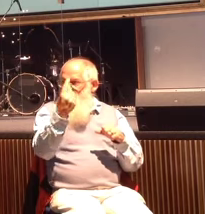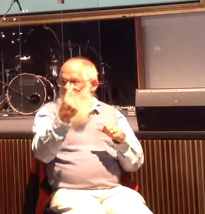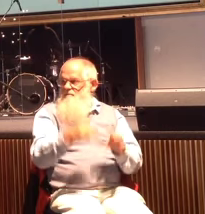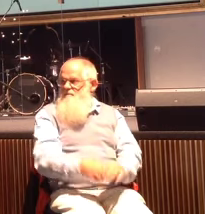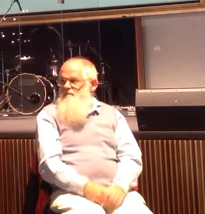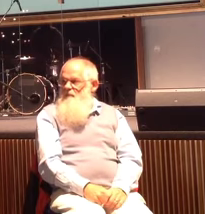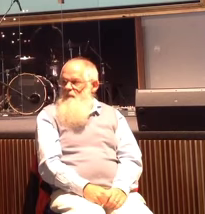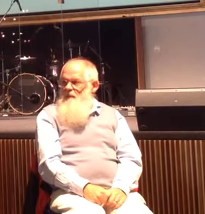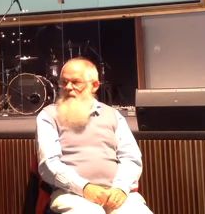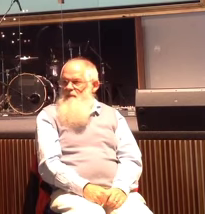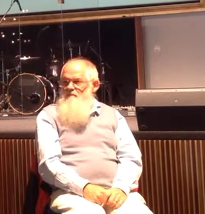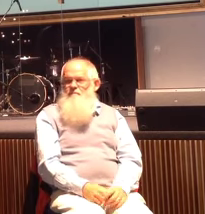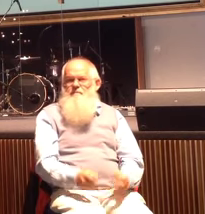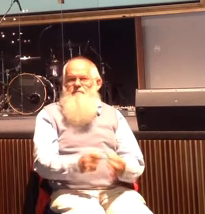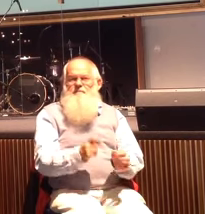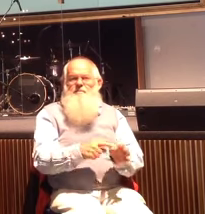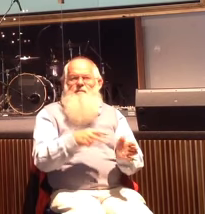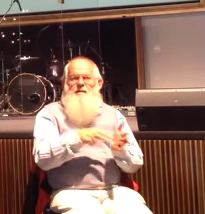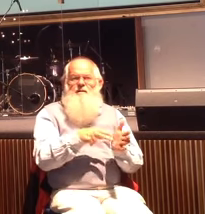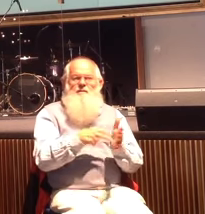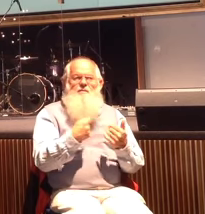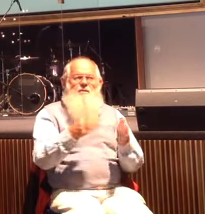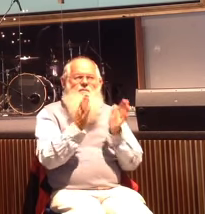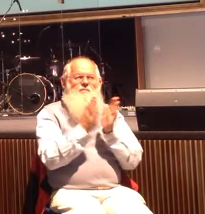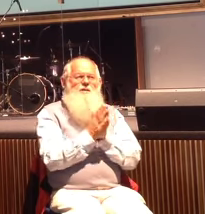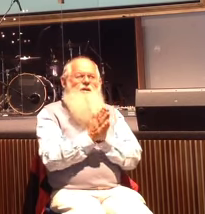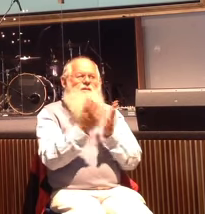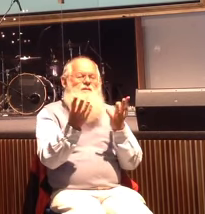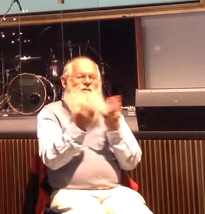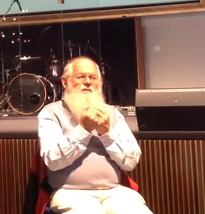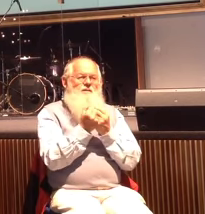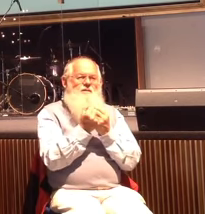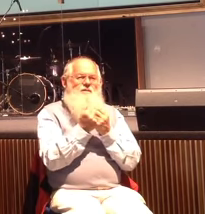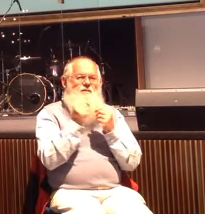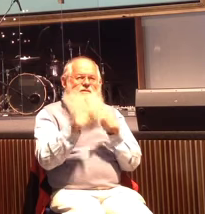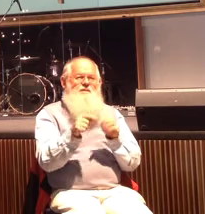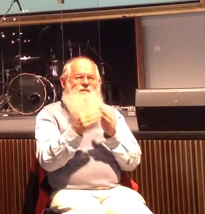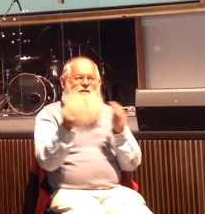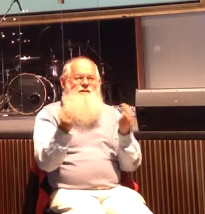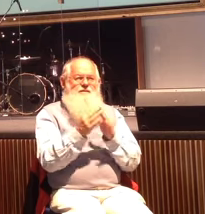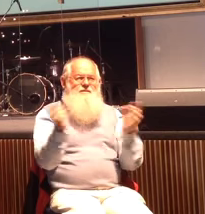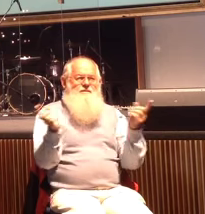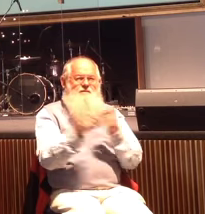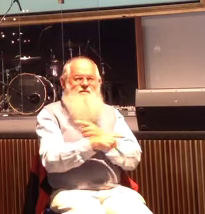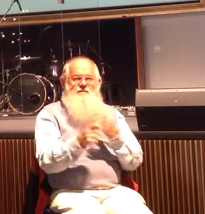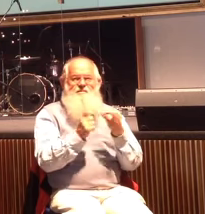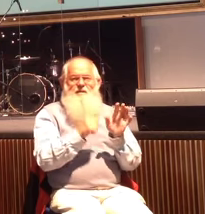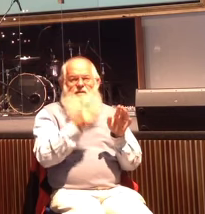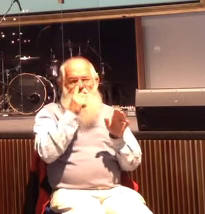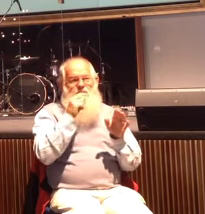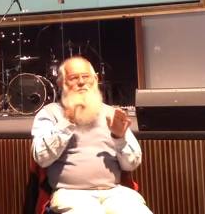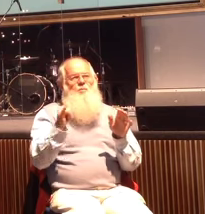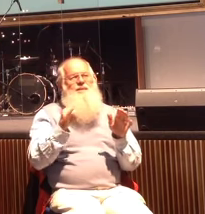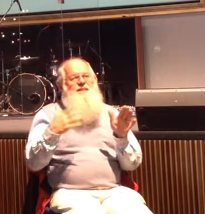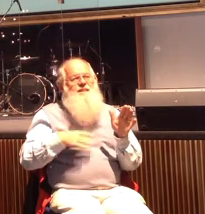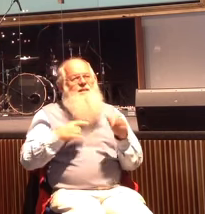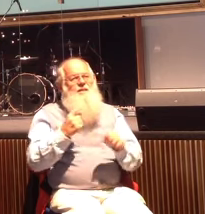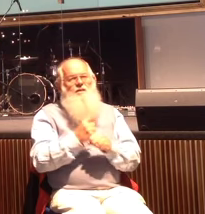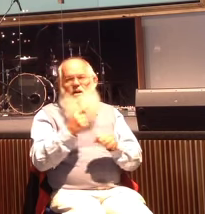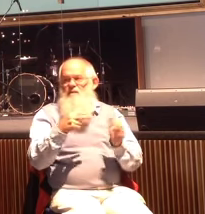and then by standing we're going to pray together that we're going to see this house transformed by people that are meeting God's love so once you know that person